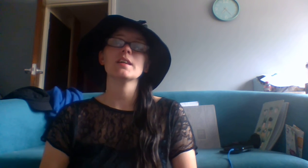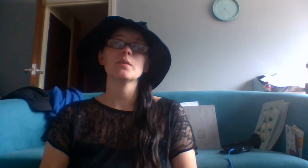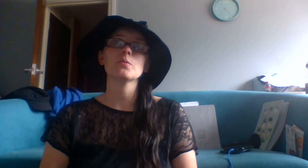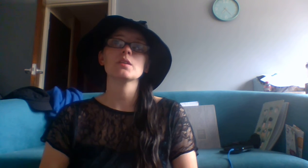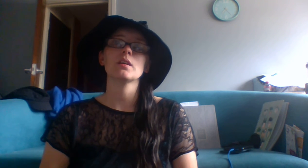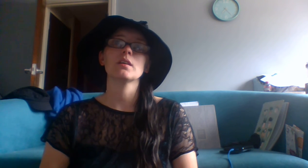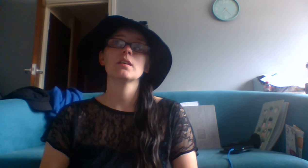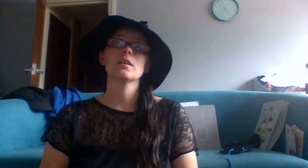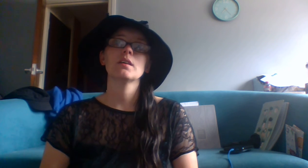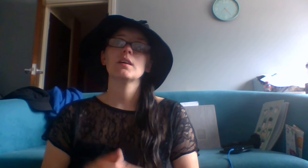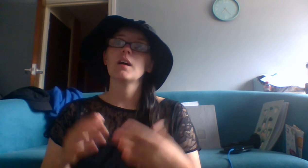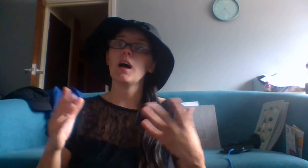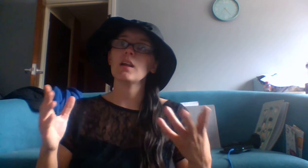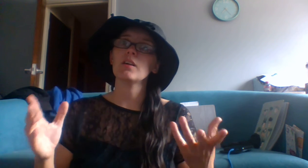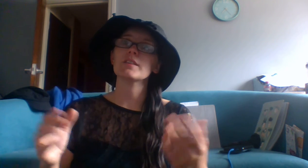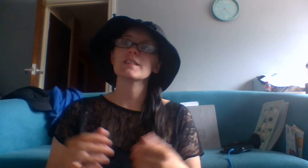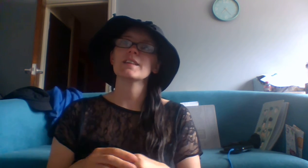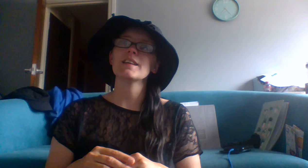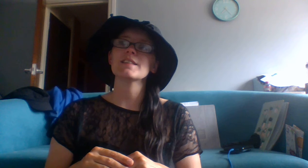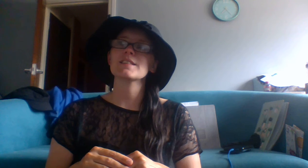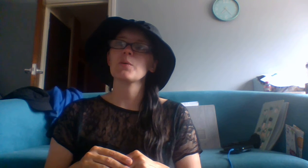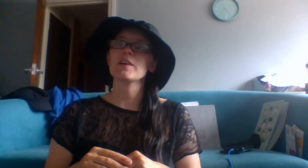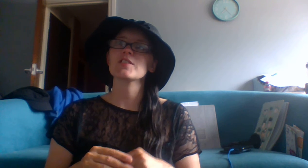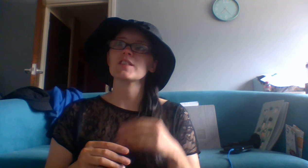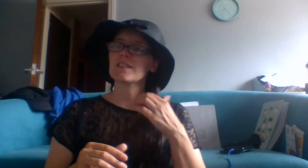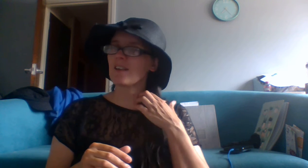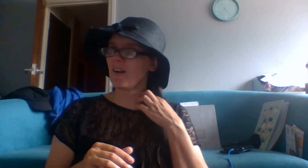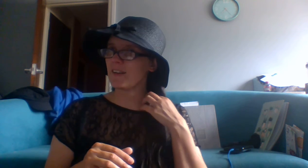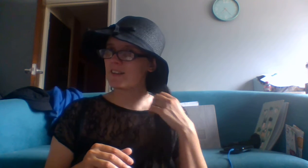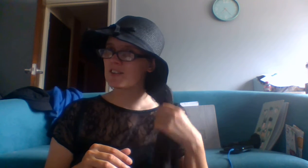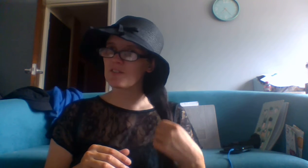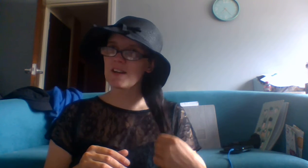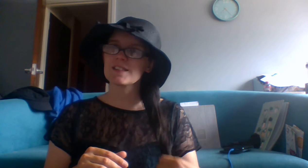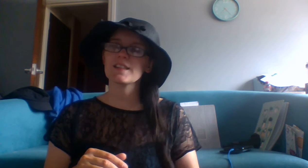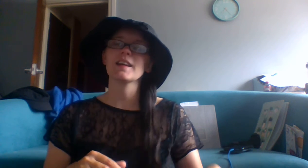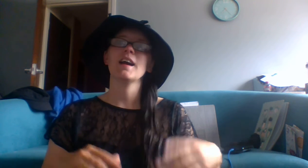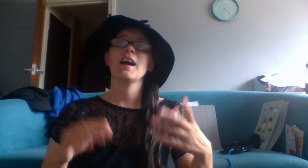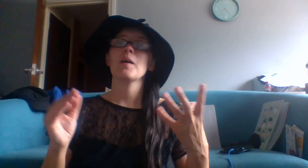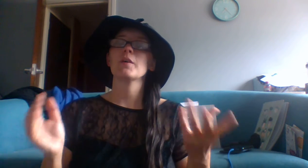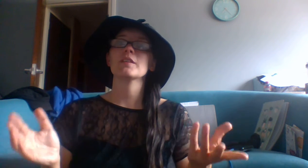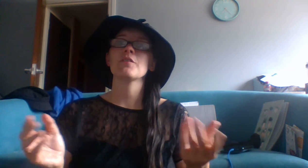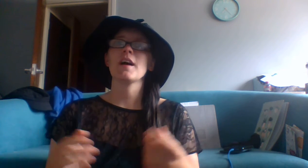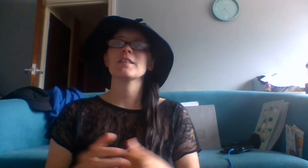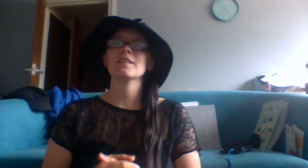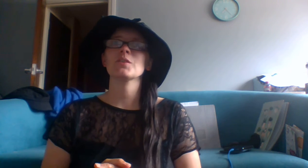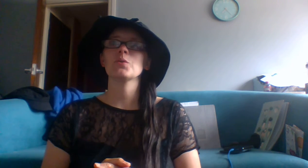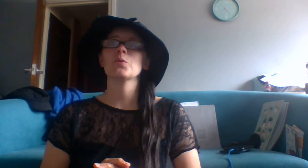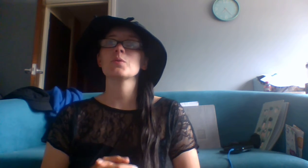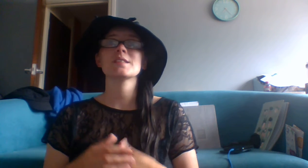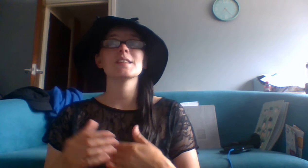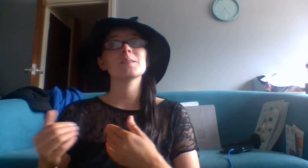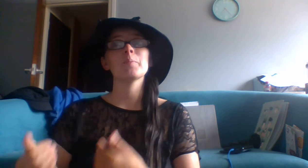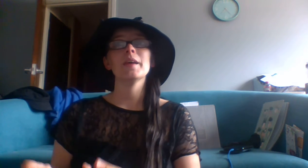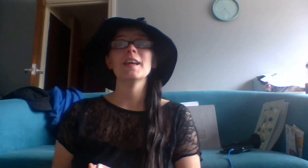killed her? A lot of these questions are interesting. But the fact that the cord disappeared